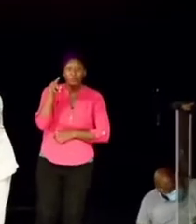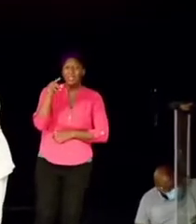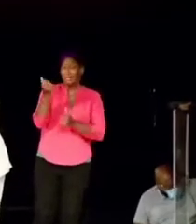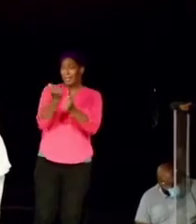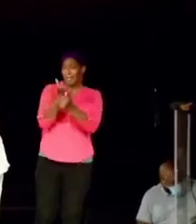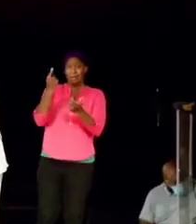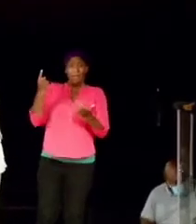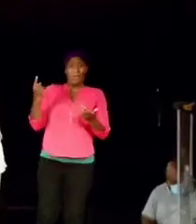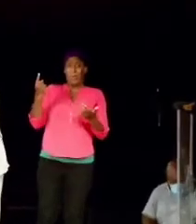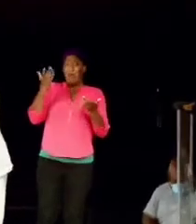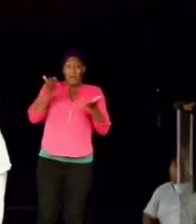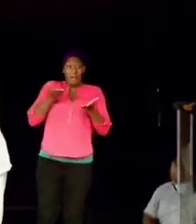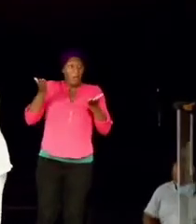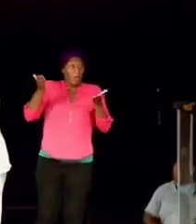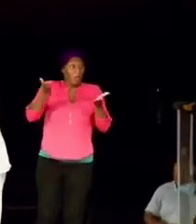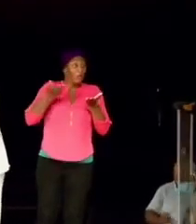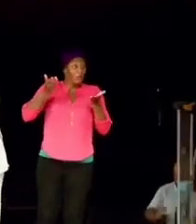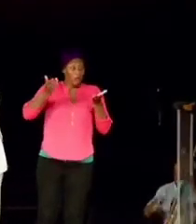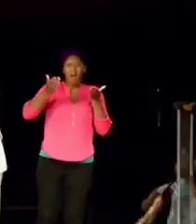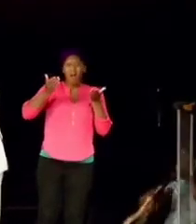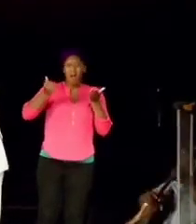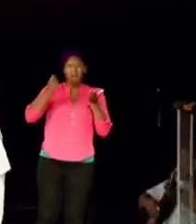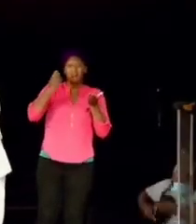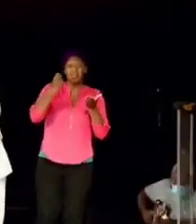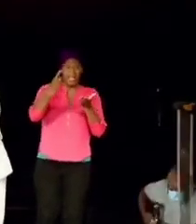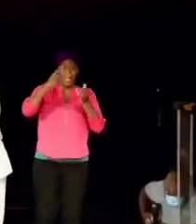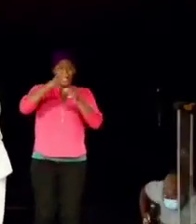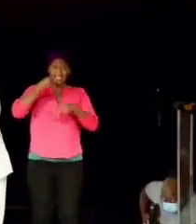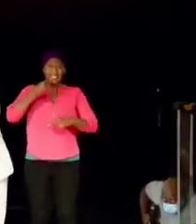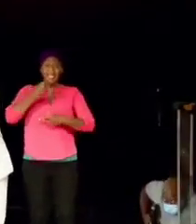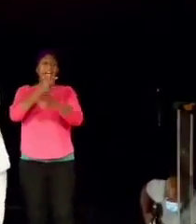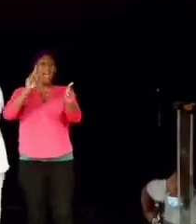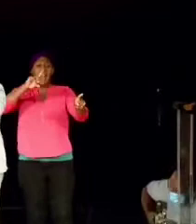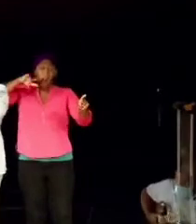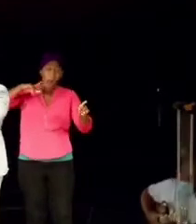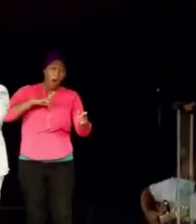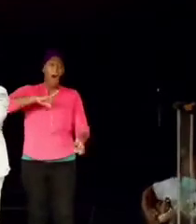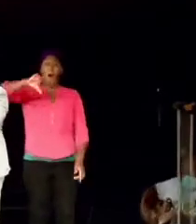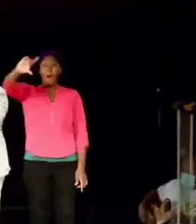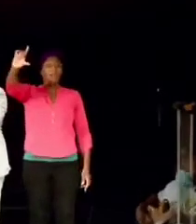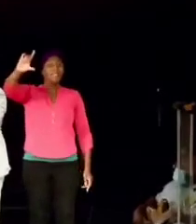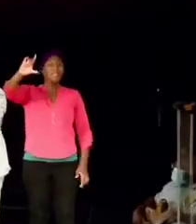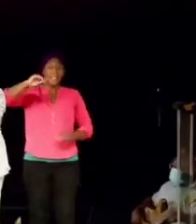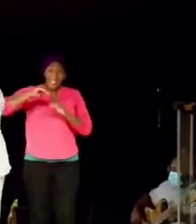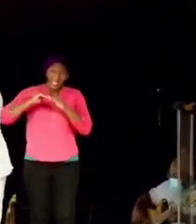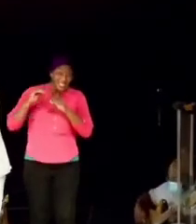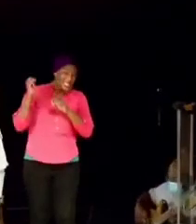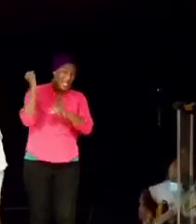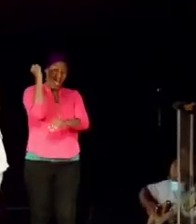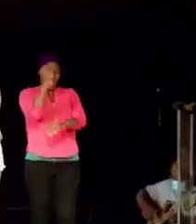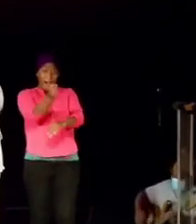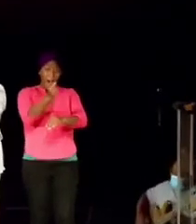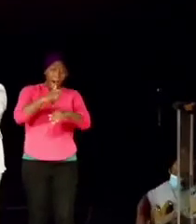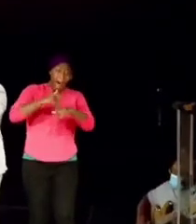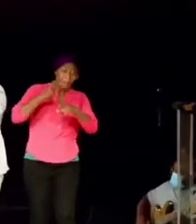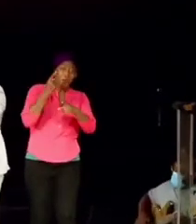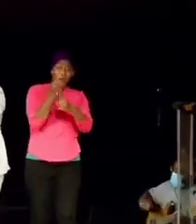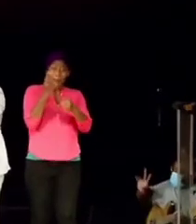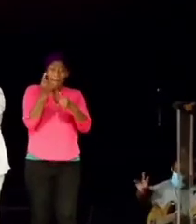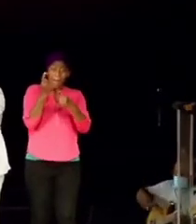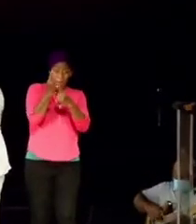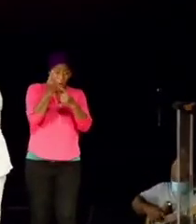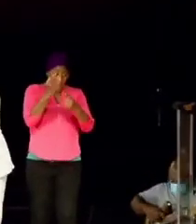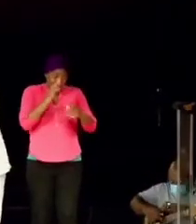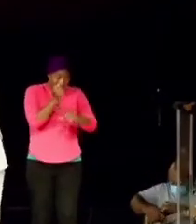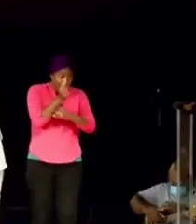anybody here that can say a lot set me up, put me in